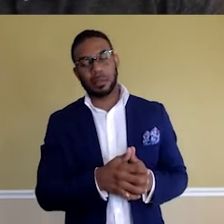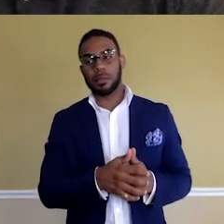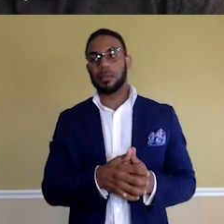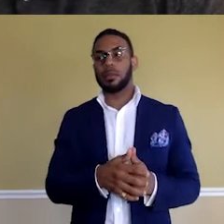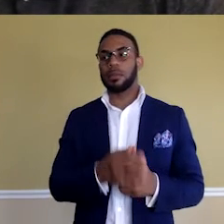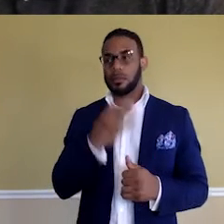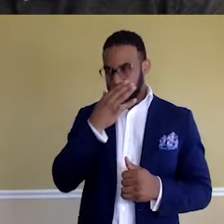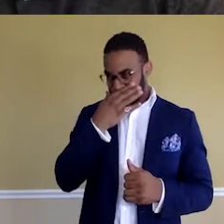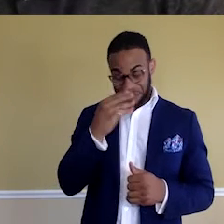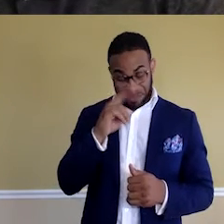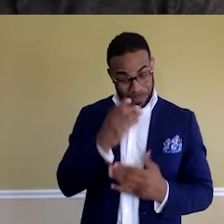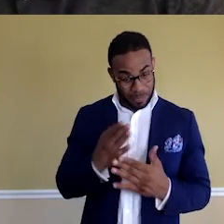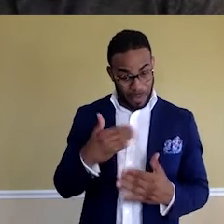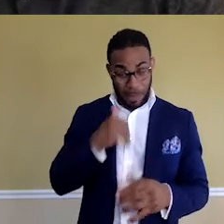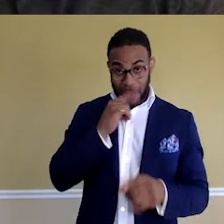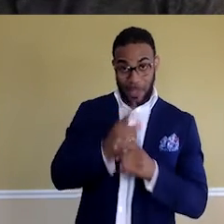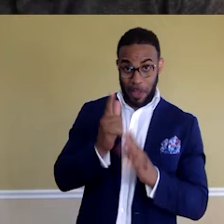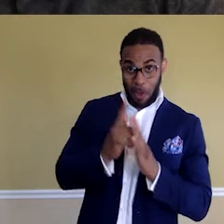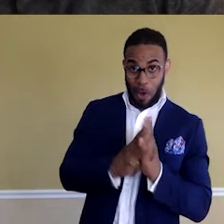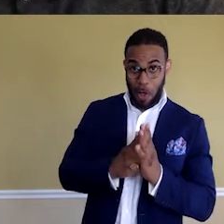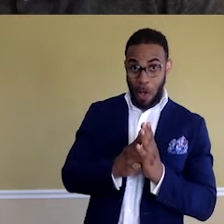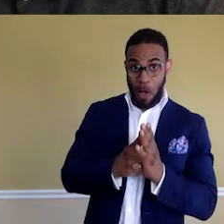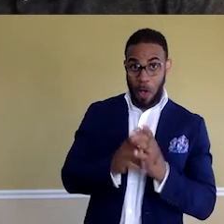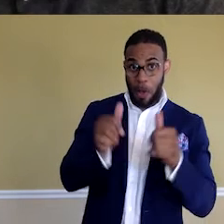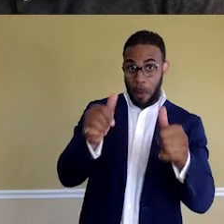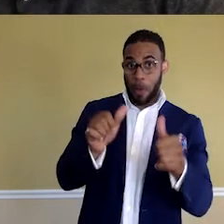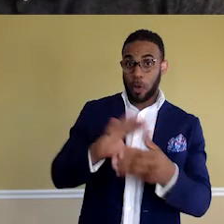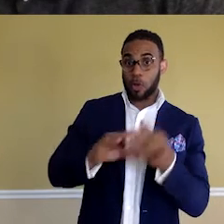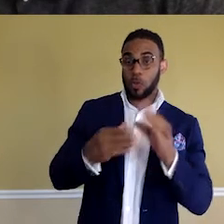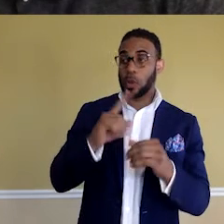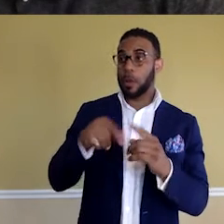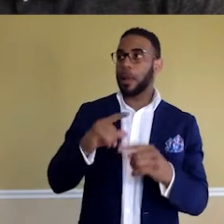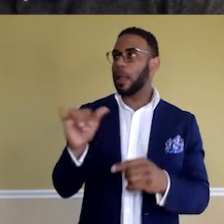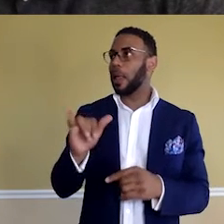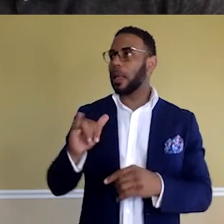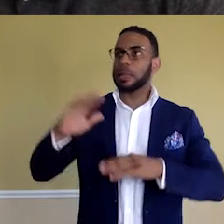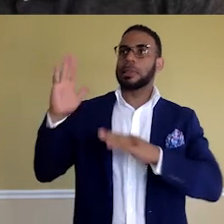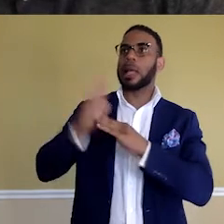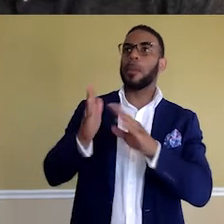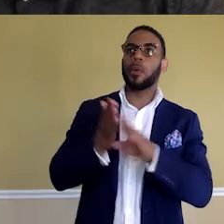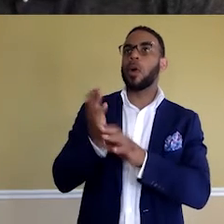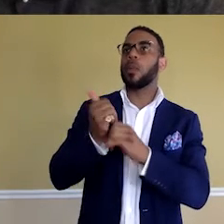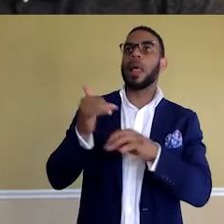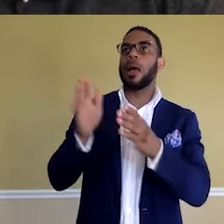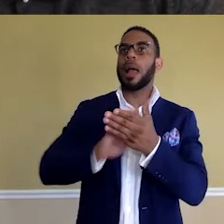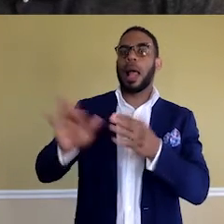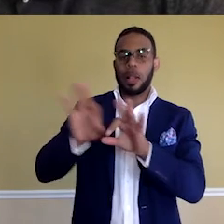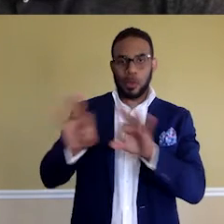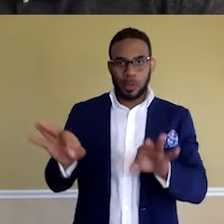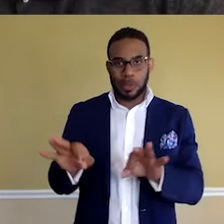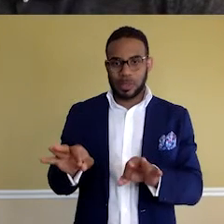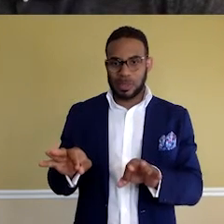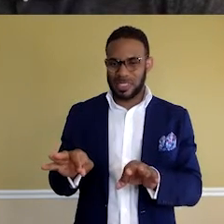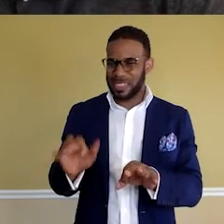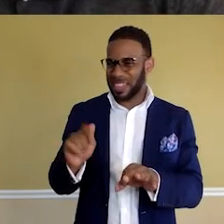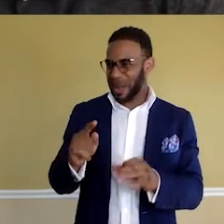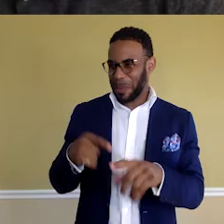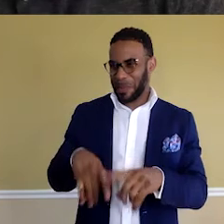Funny thing, my sister-in-law had posted a story about like top careers without a college degree. It was at a point where I had